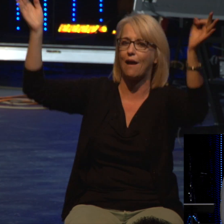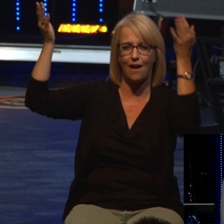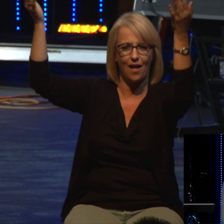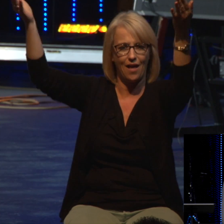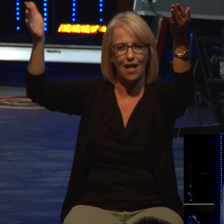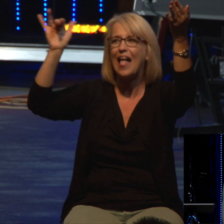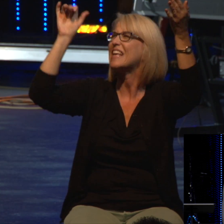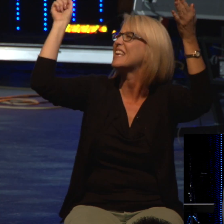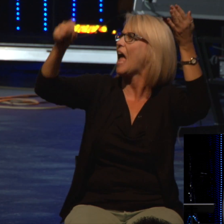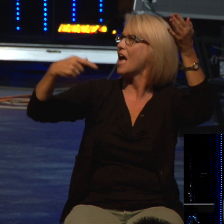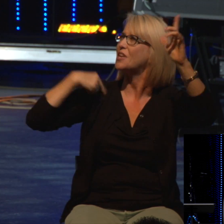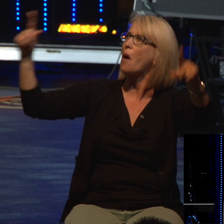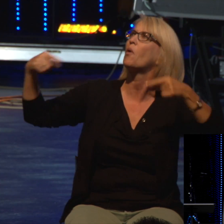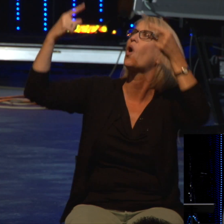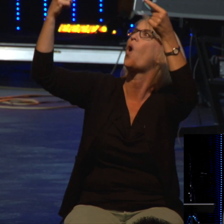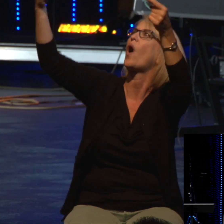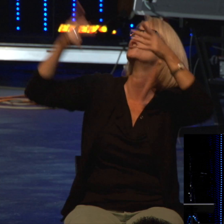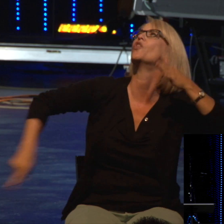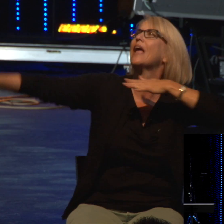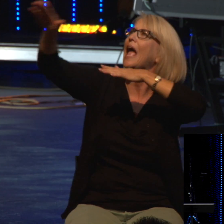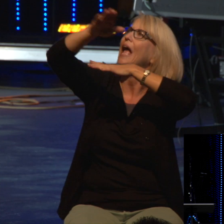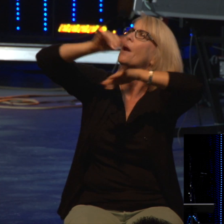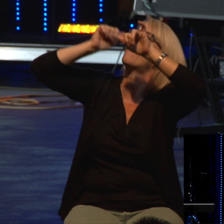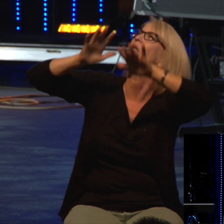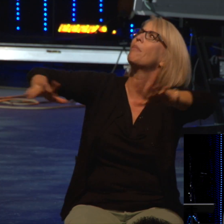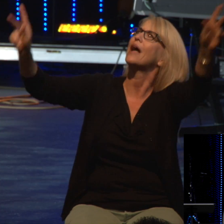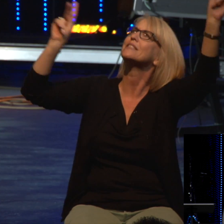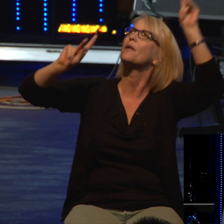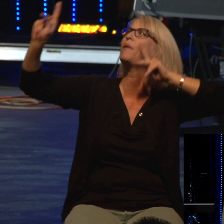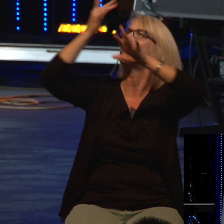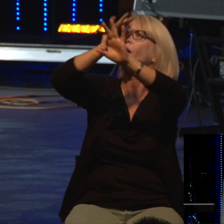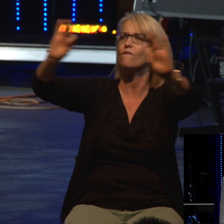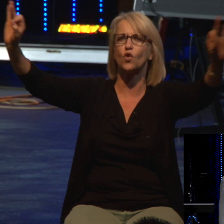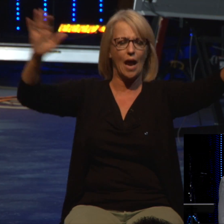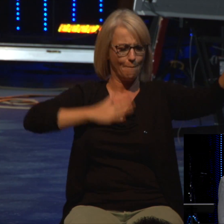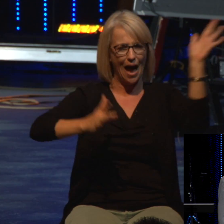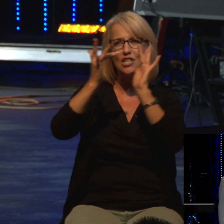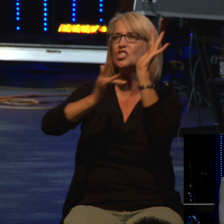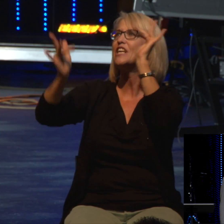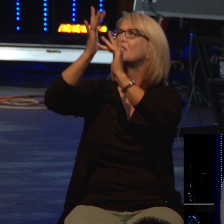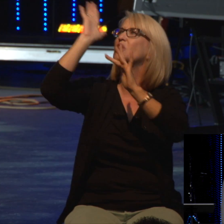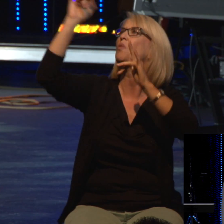Yes, I'm bound for the kingdom of the blessed and the free. And my Jesus soon is coming after me.